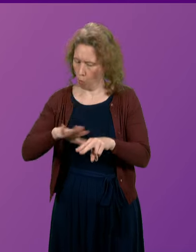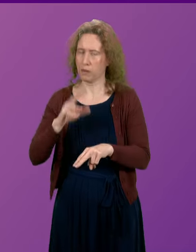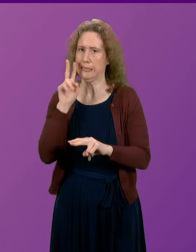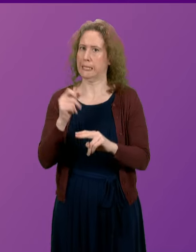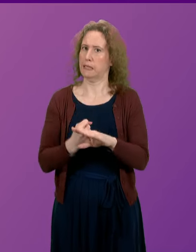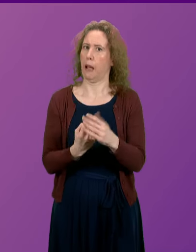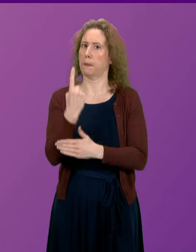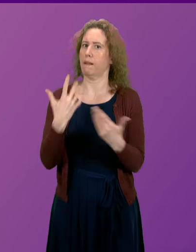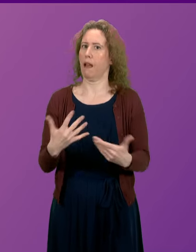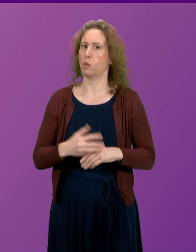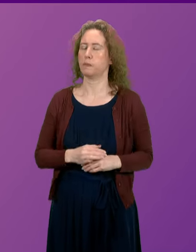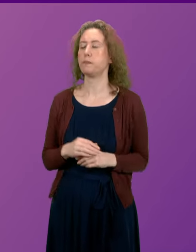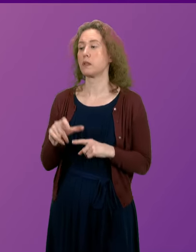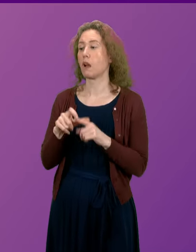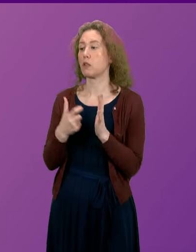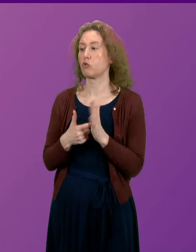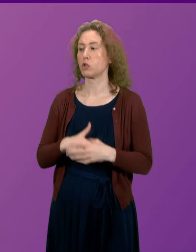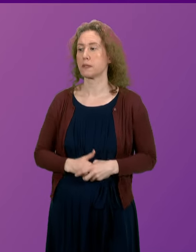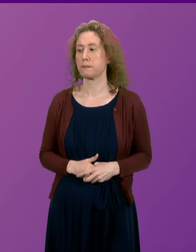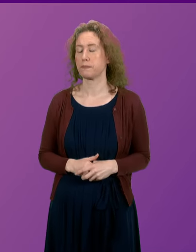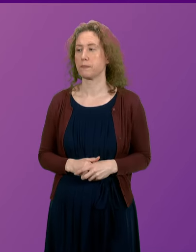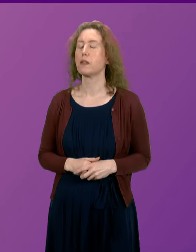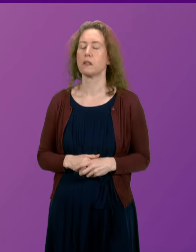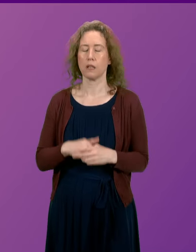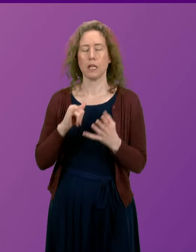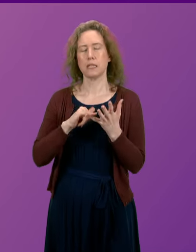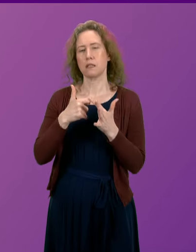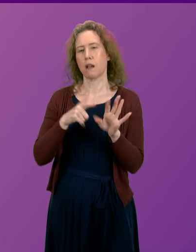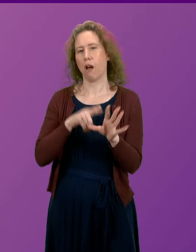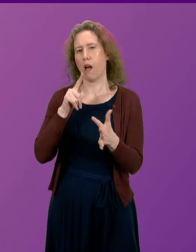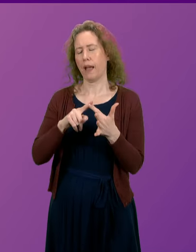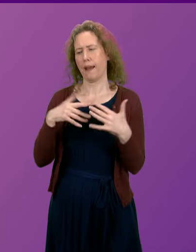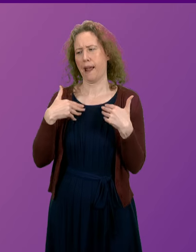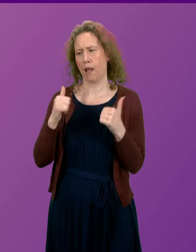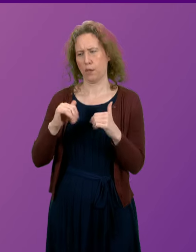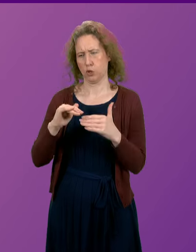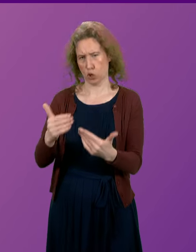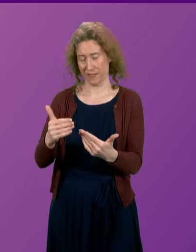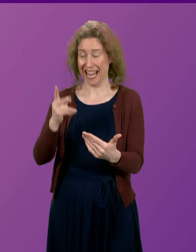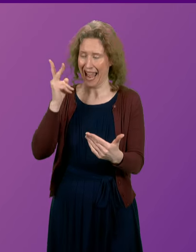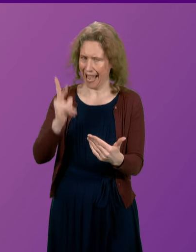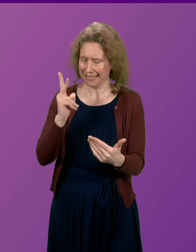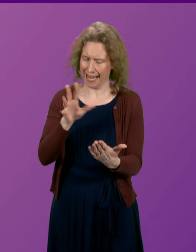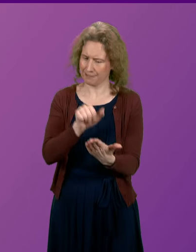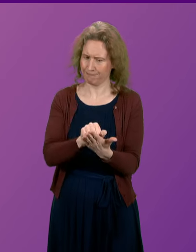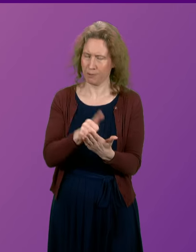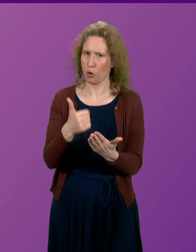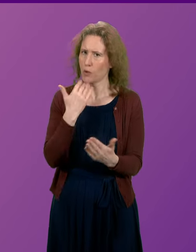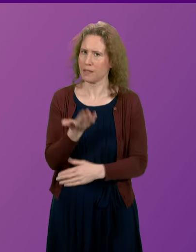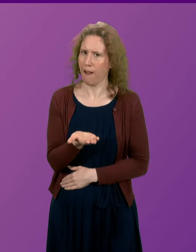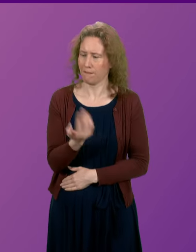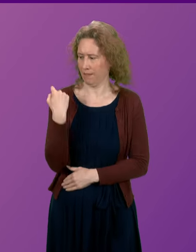promptly. Douglas Ross. Sky's health services were once again shown to be deficient at the weekend.